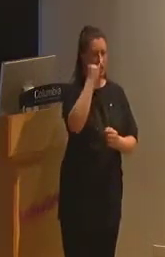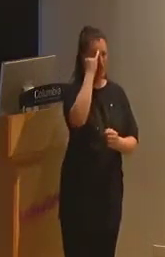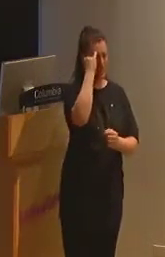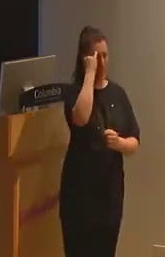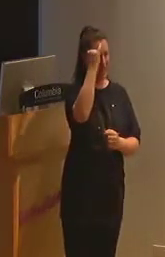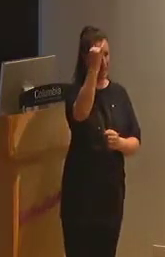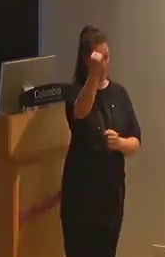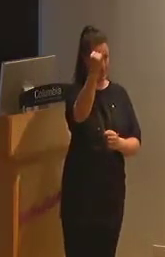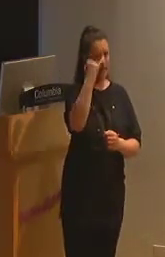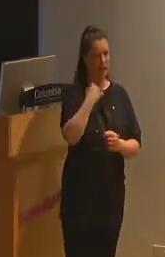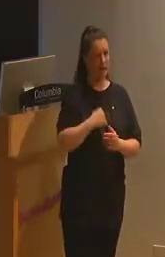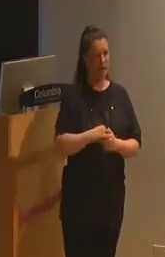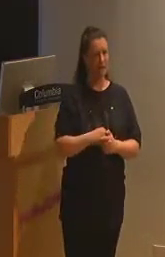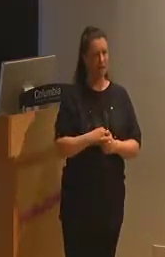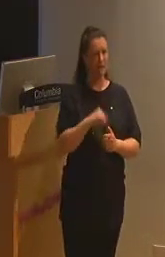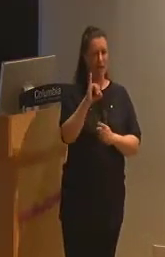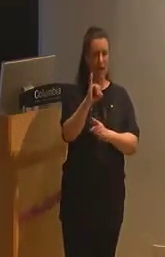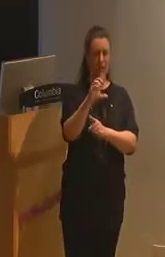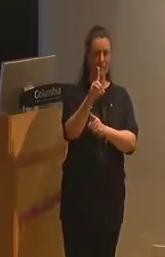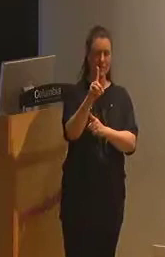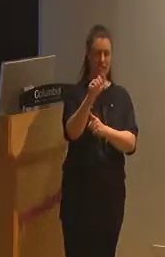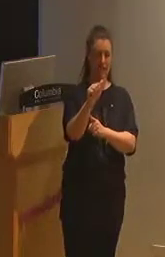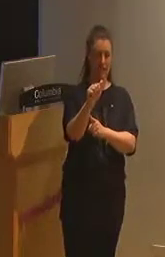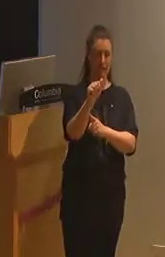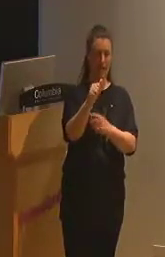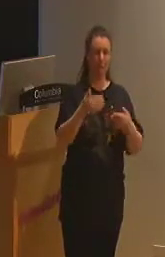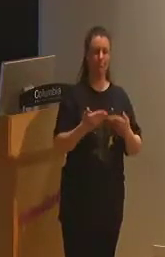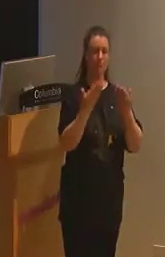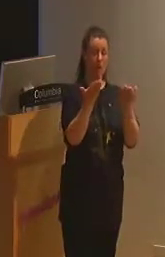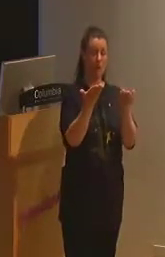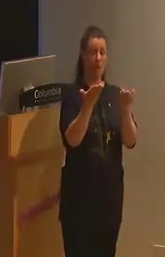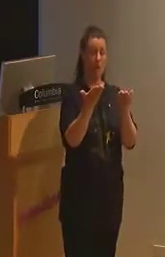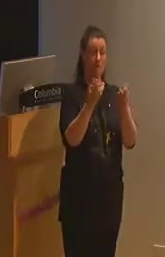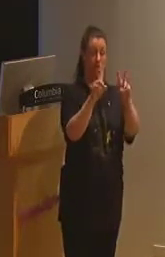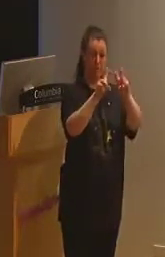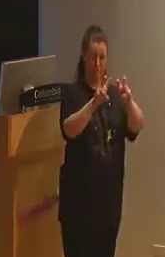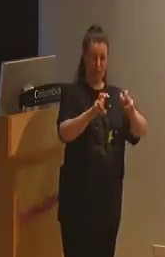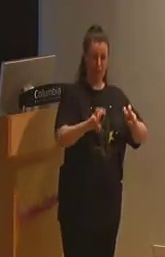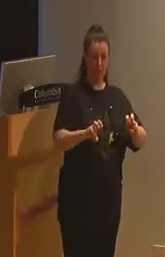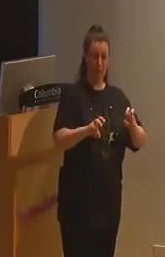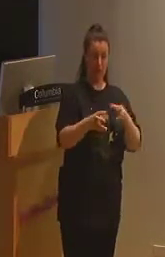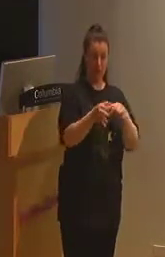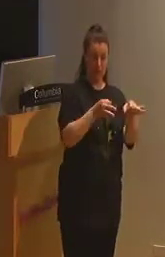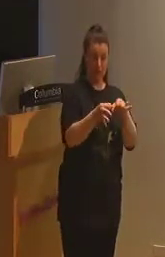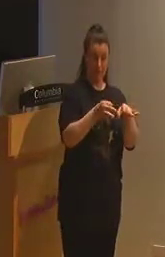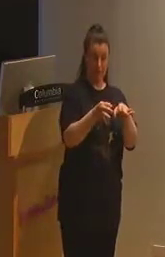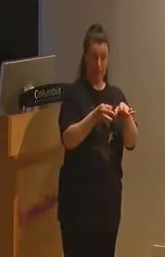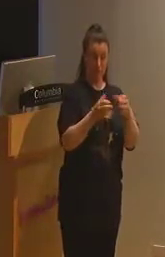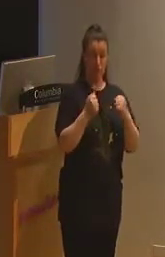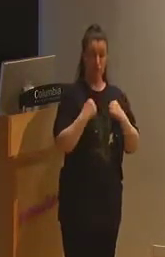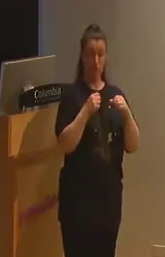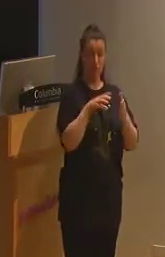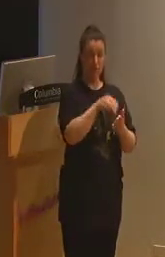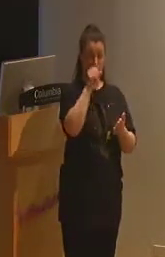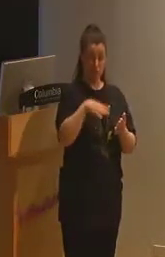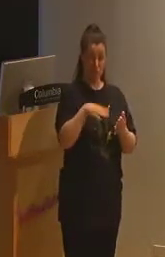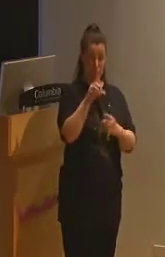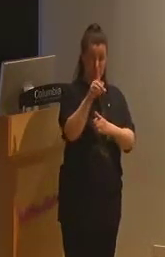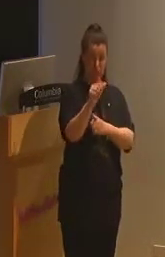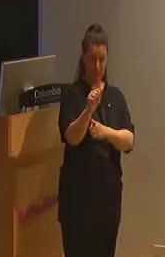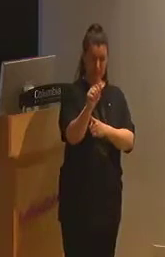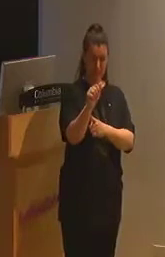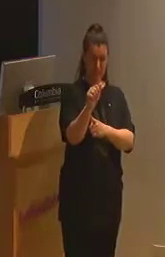practices, the IDEA not only offers a pathological definition of students with disabilities based on a physiological evaluation,